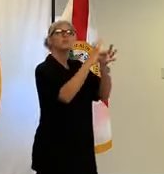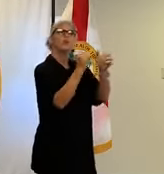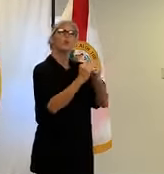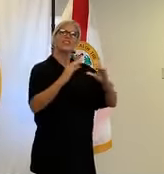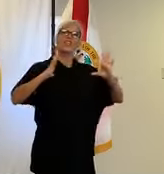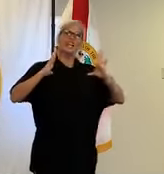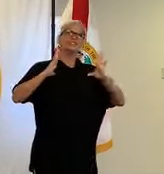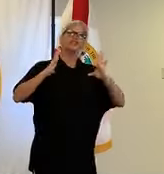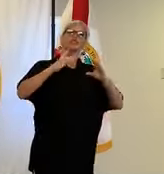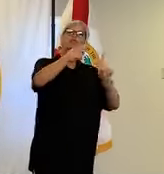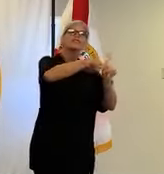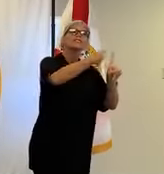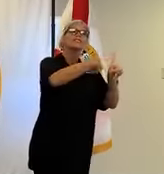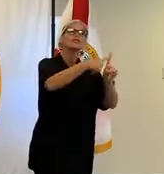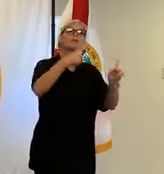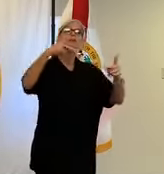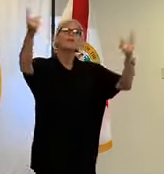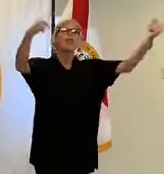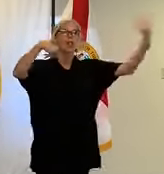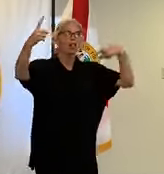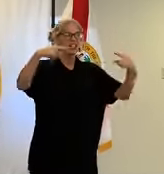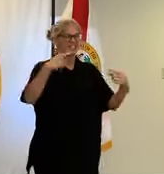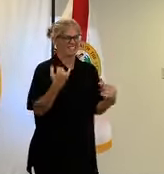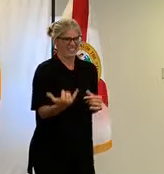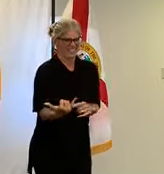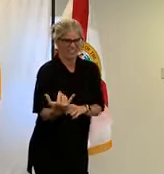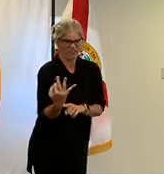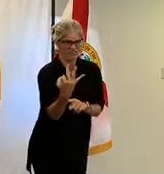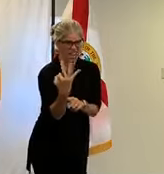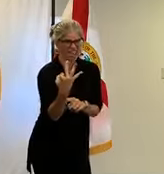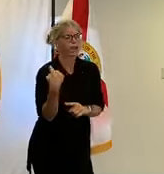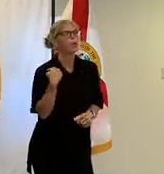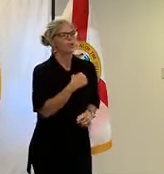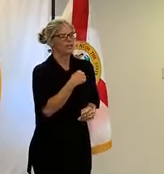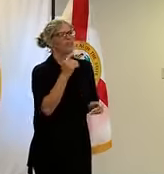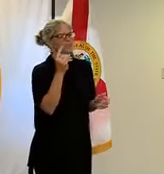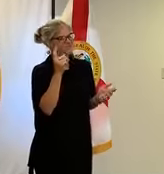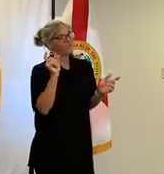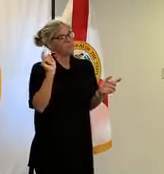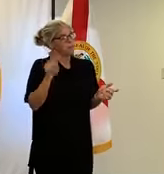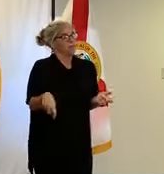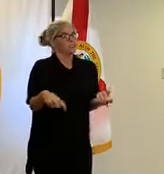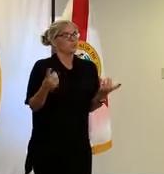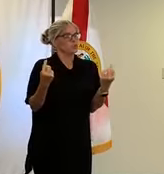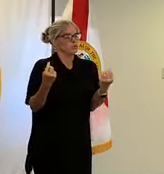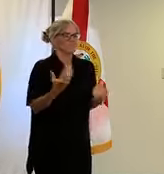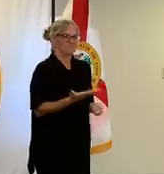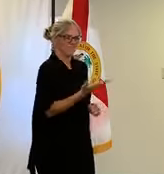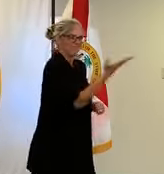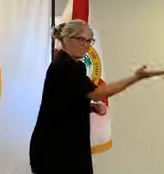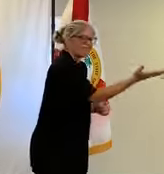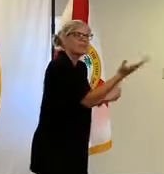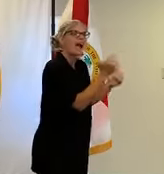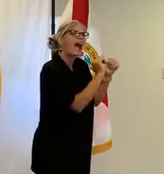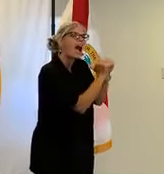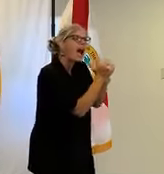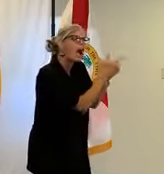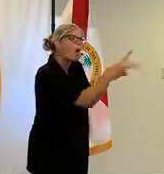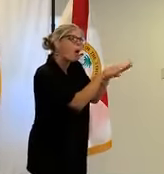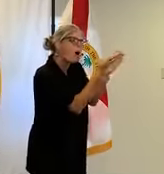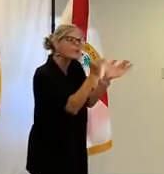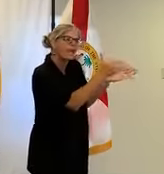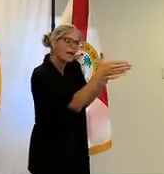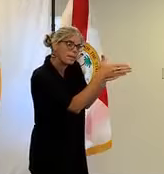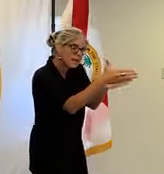them open by this friday morning we were required to submit an opening plan to the state of florida and get it approved we submitted